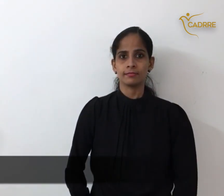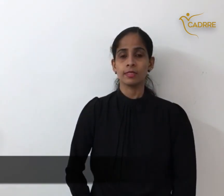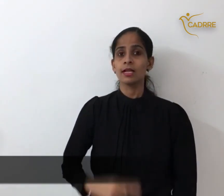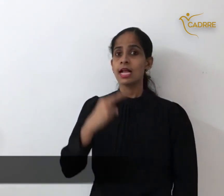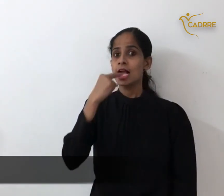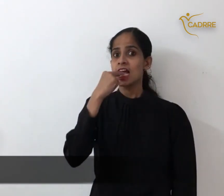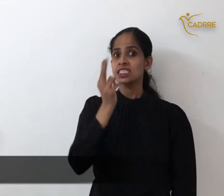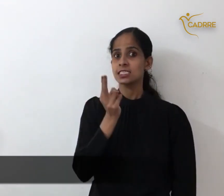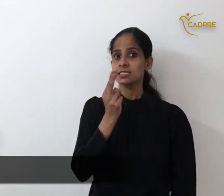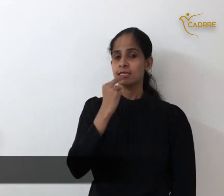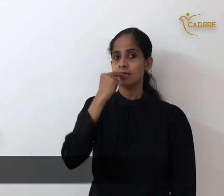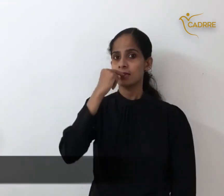Chocolate Chocolate